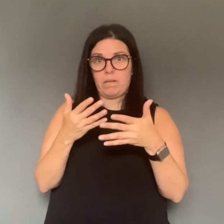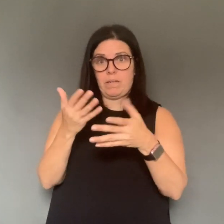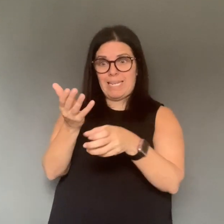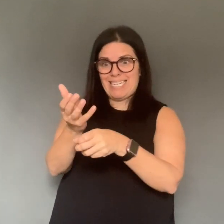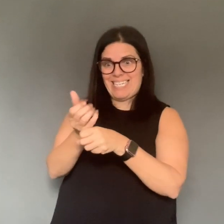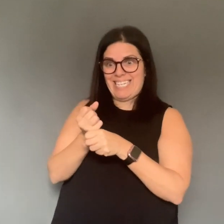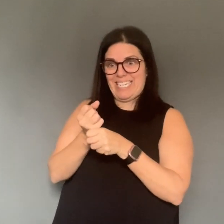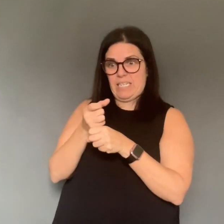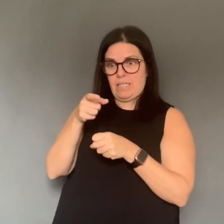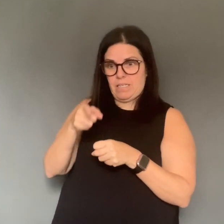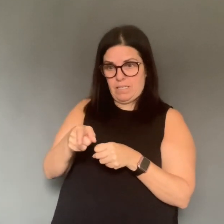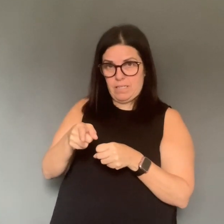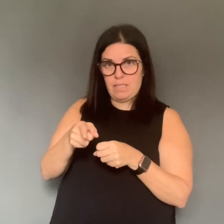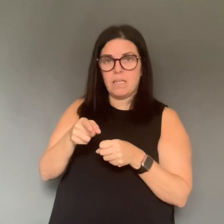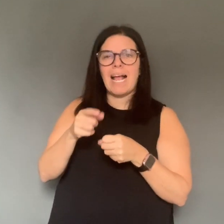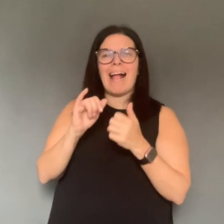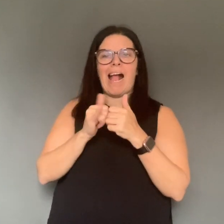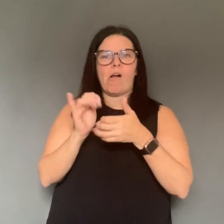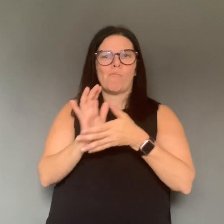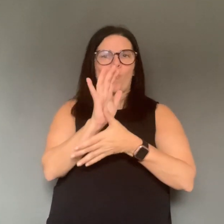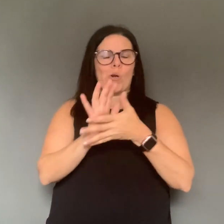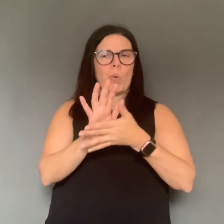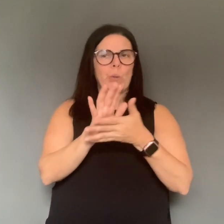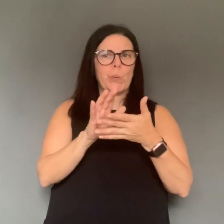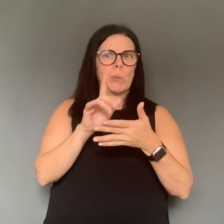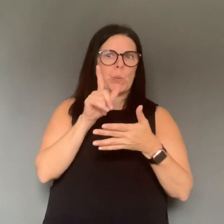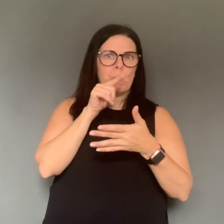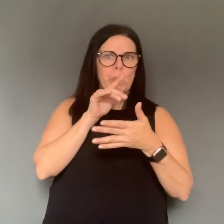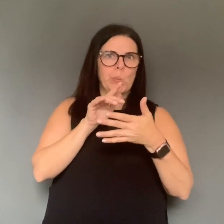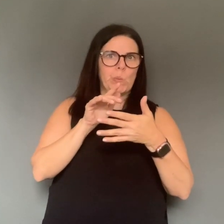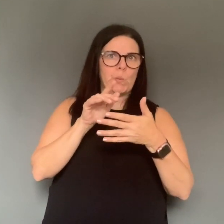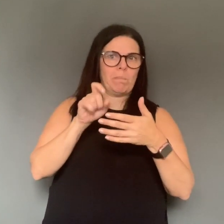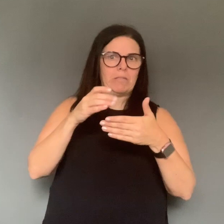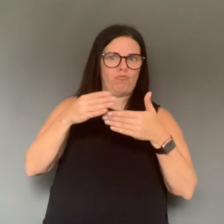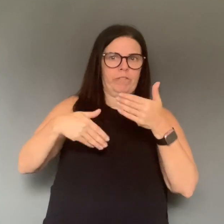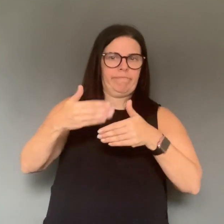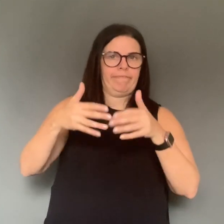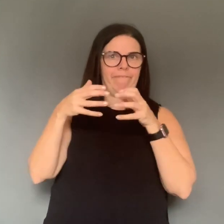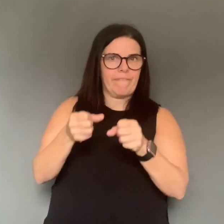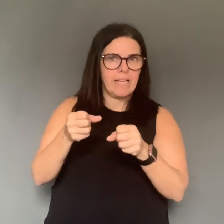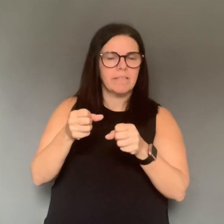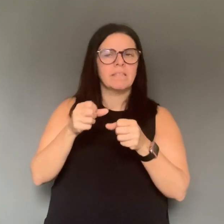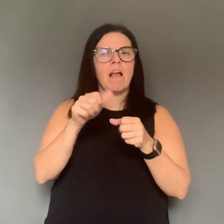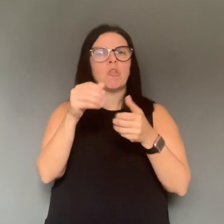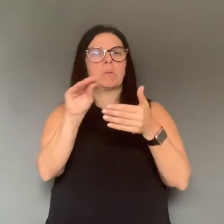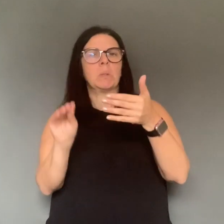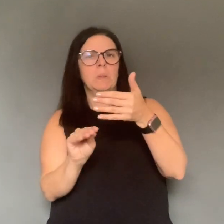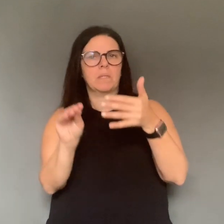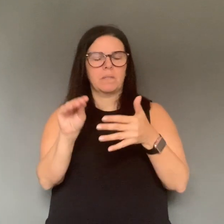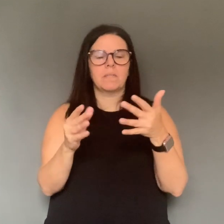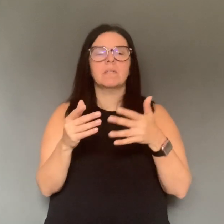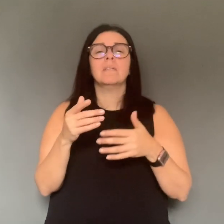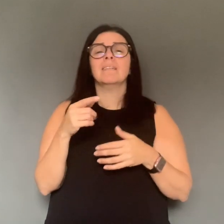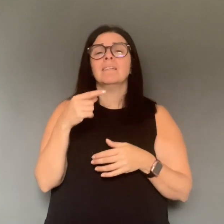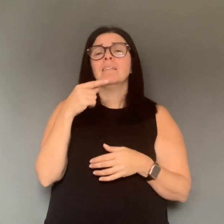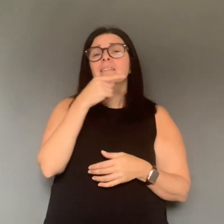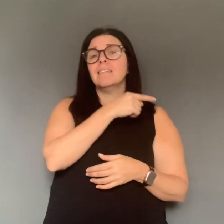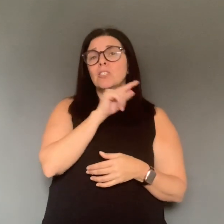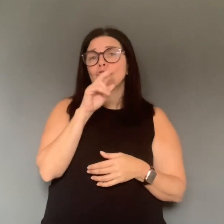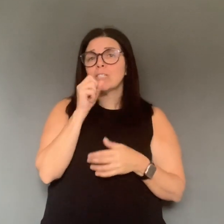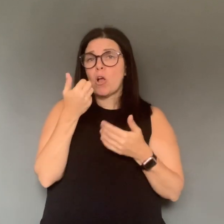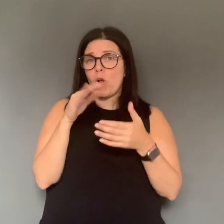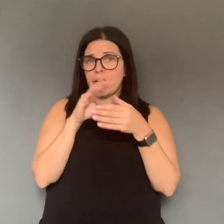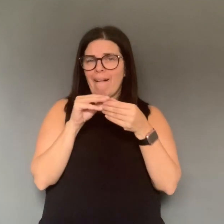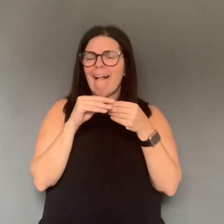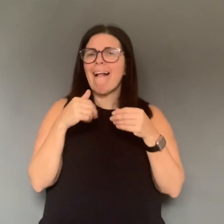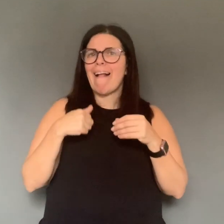London lab is now focusing more on prioritizing those individuals who are currently being tested. And some of